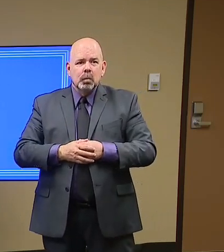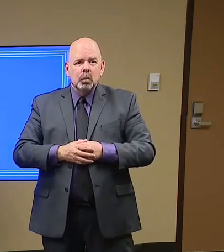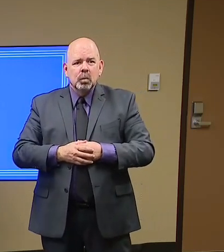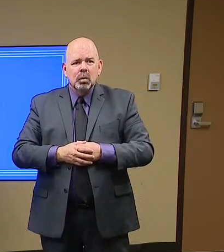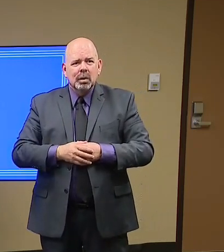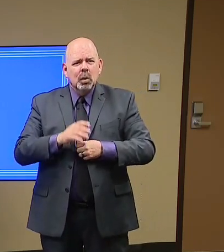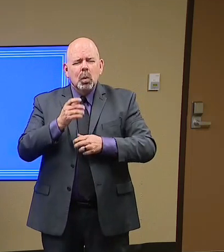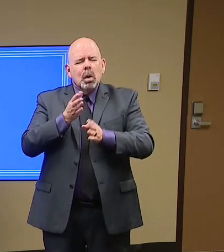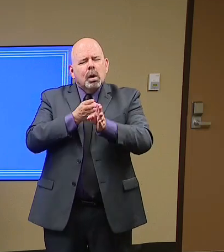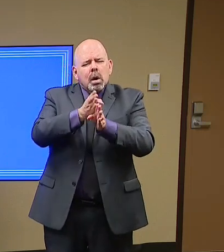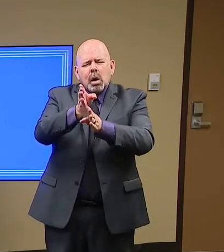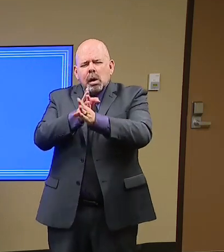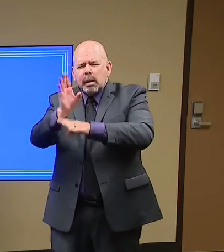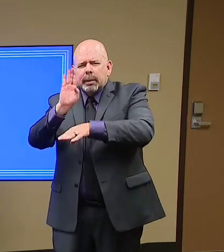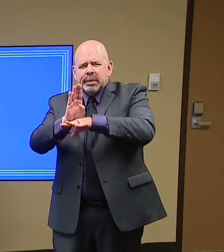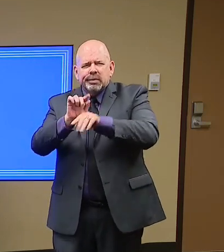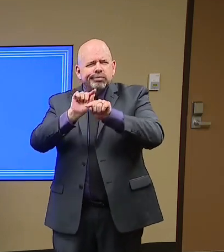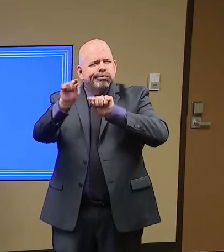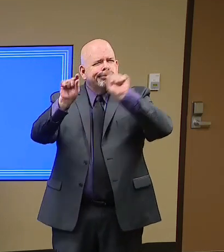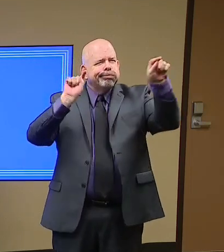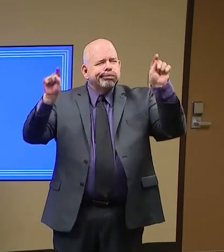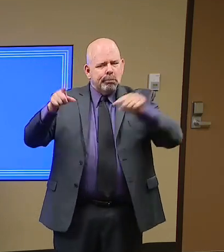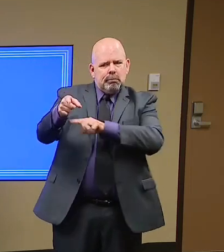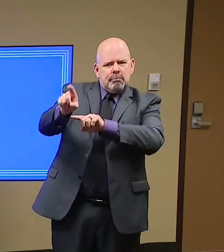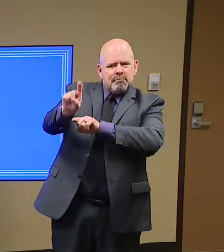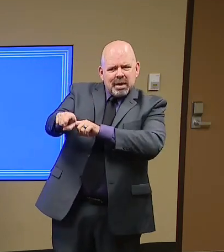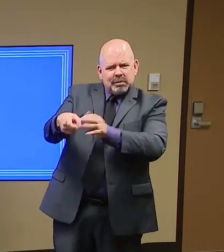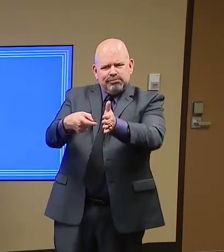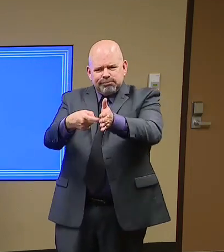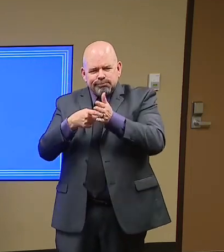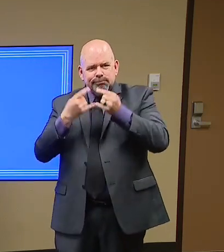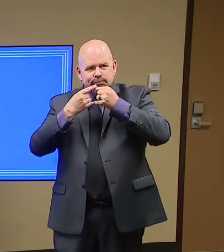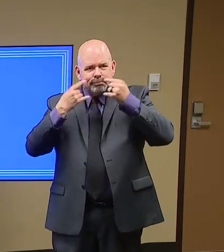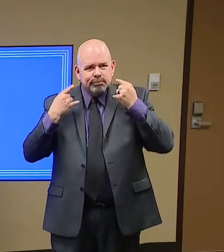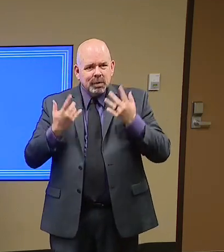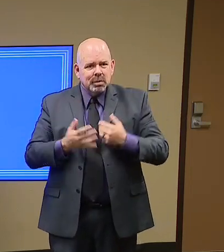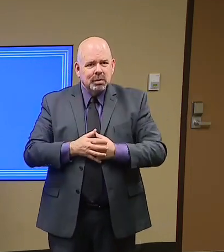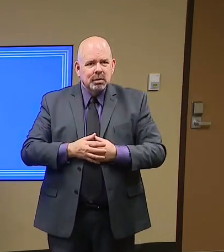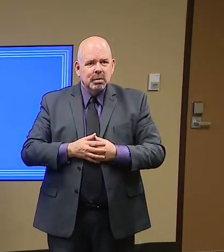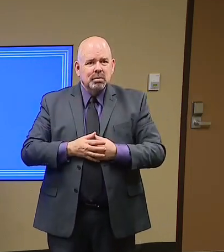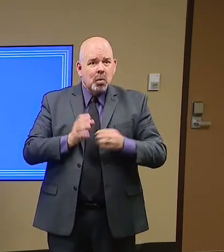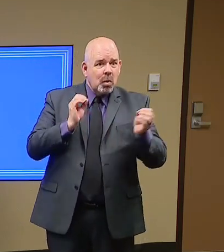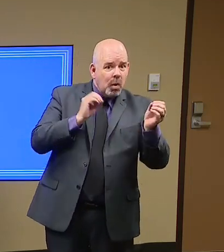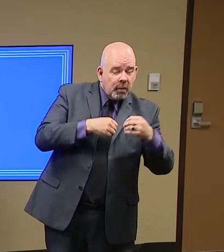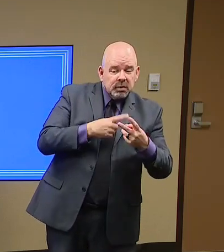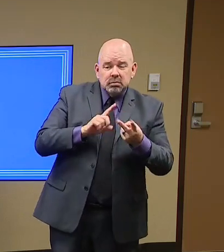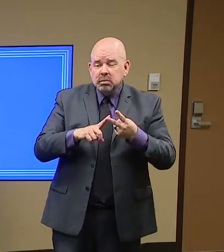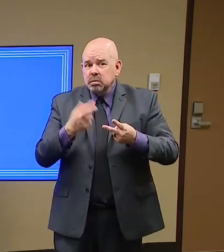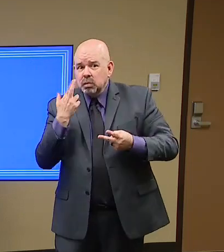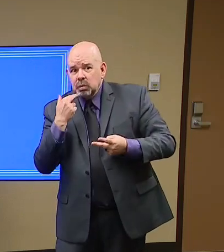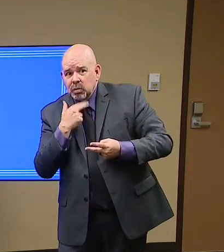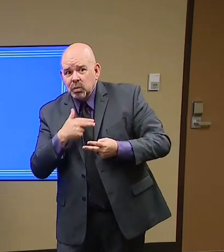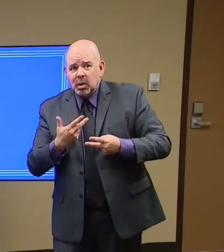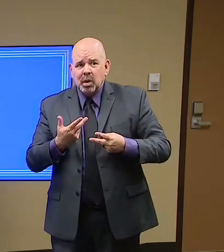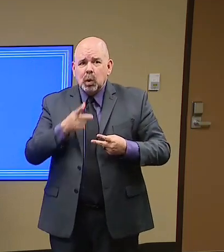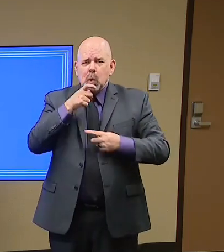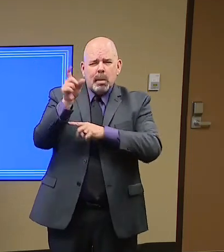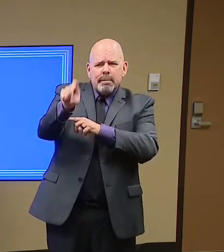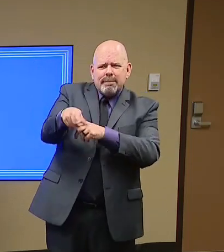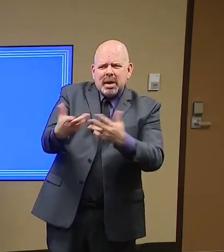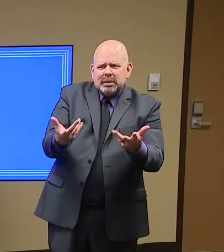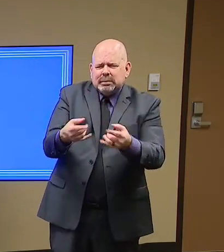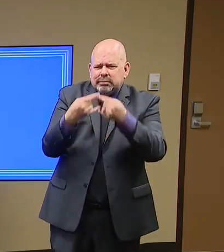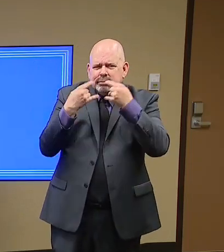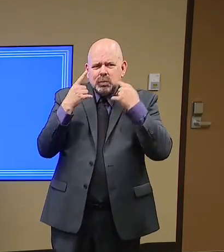to be? Is there still a lot of, like, confusion? Does it apply to offices, restaurants? And who's going to be... Right. Now I understand. So the